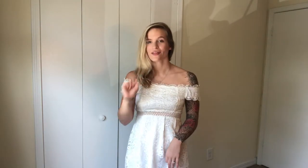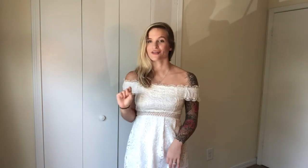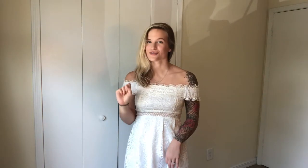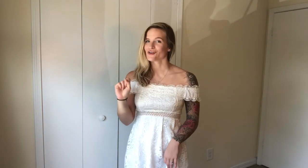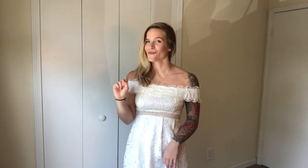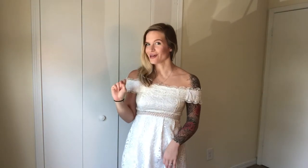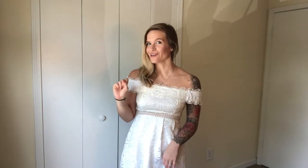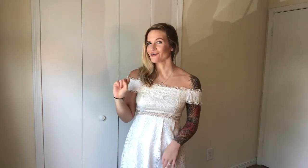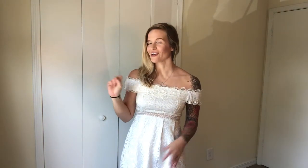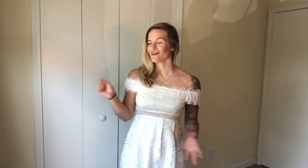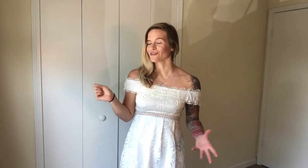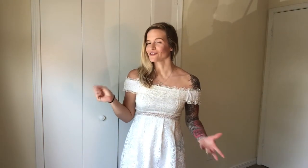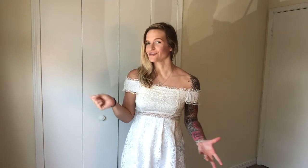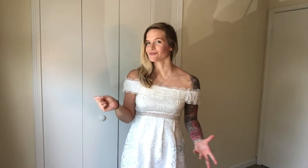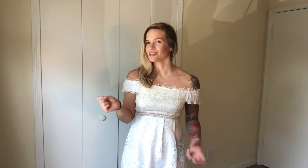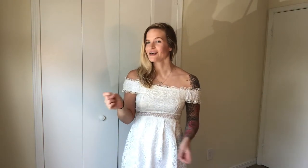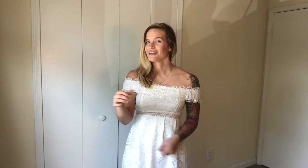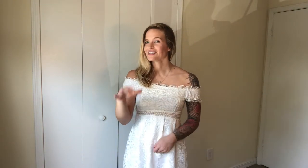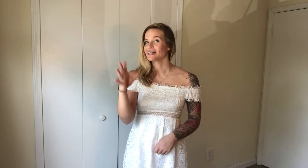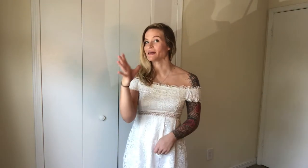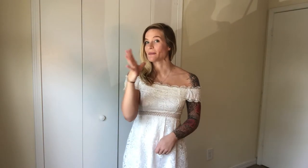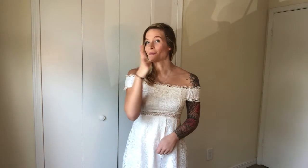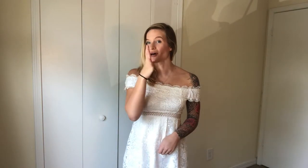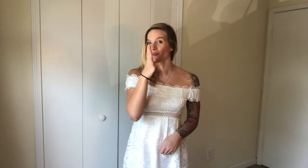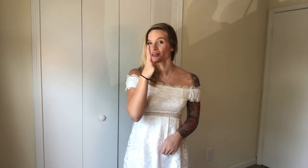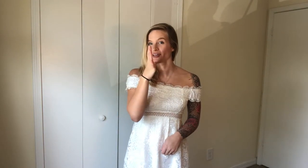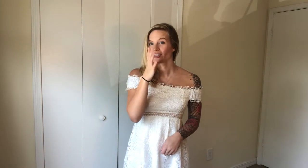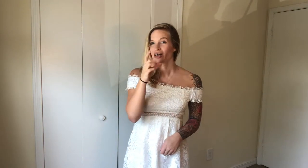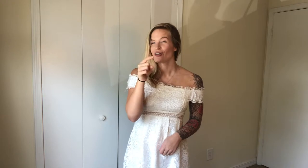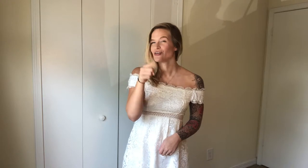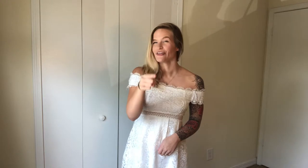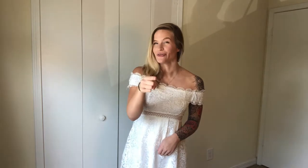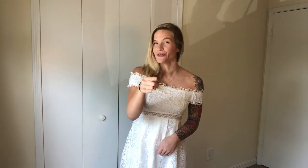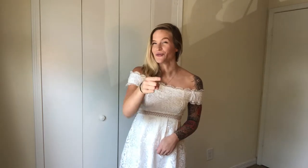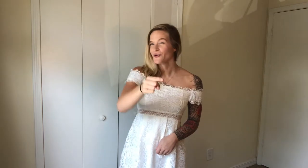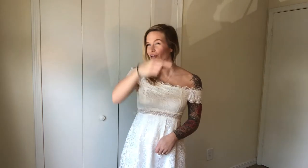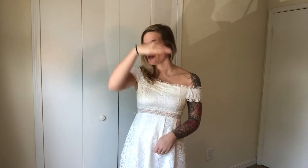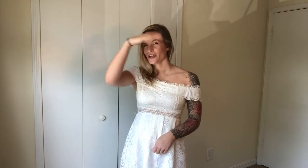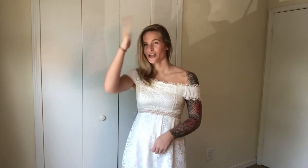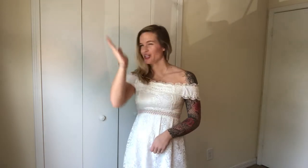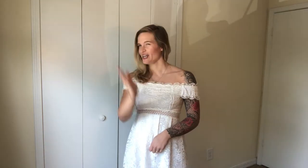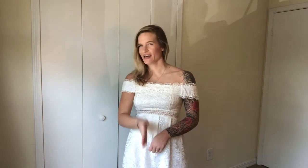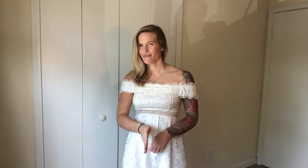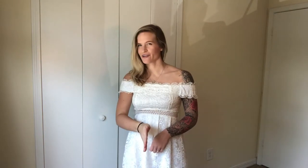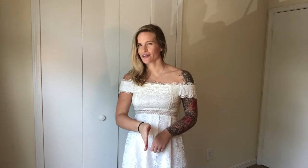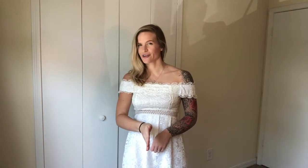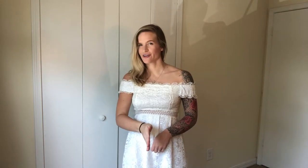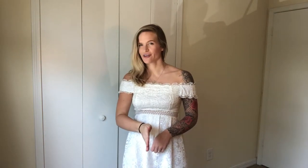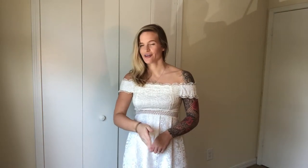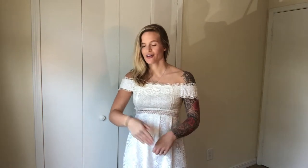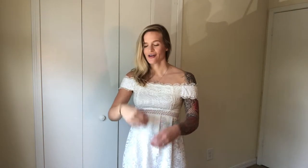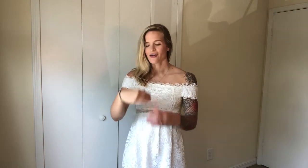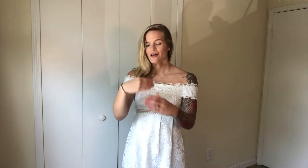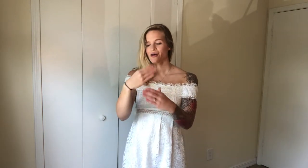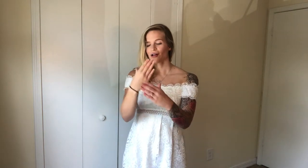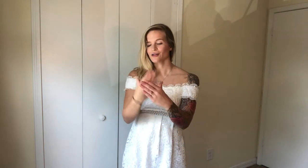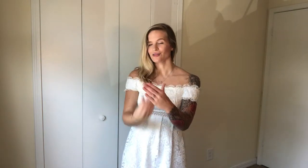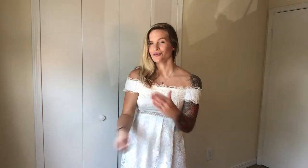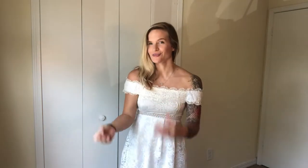there is no way you could ever lose me. So, did, mama, you, never, lose